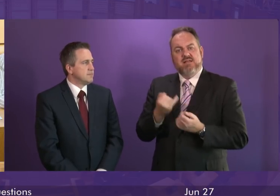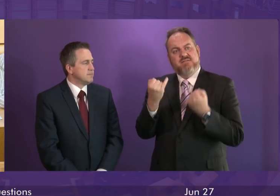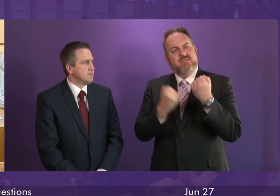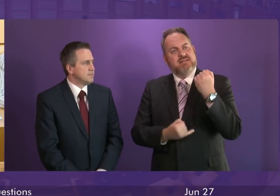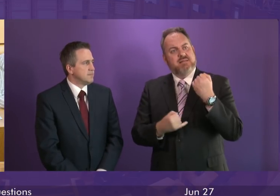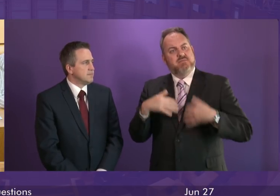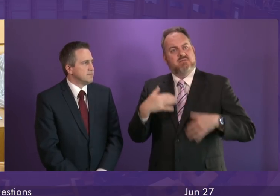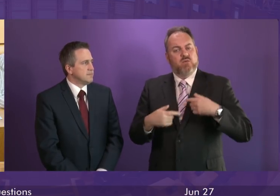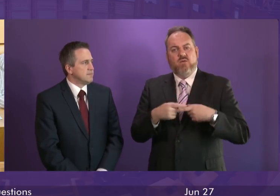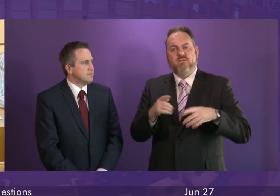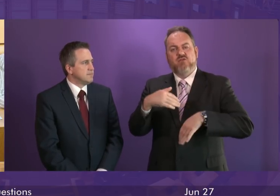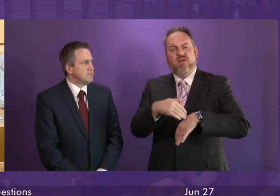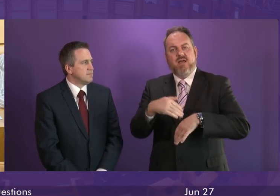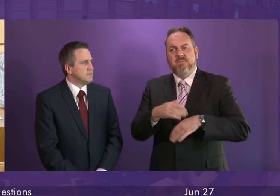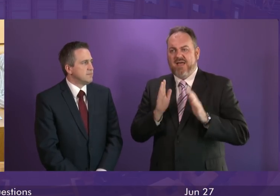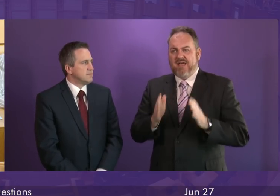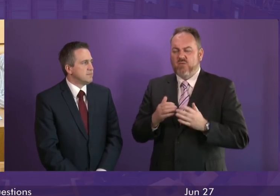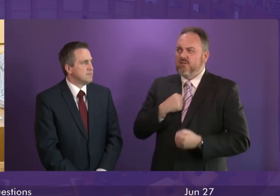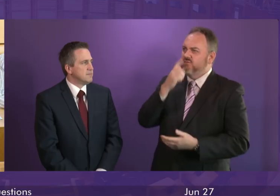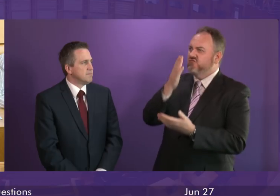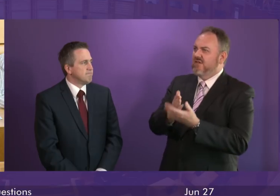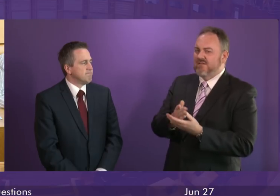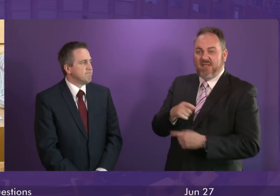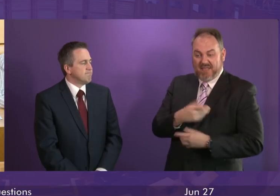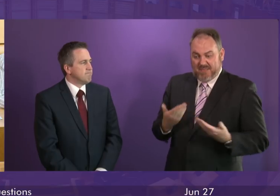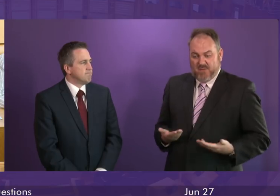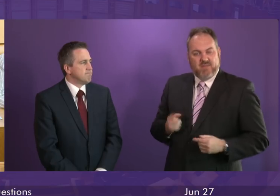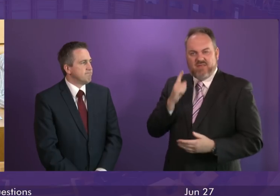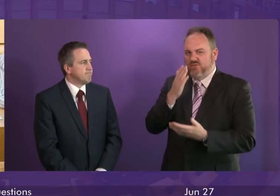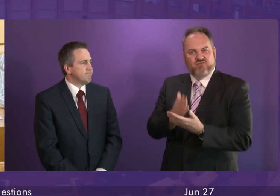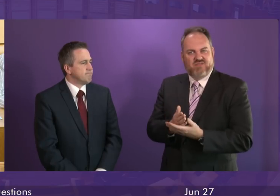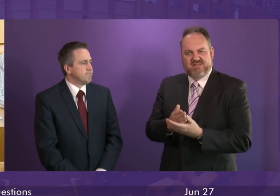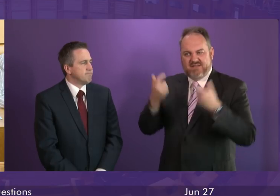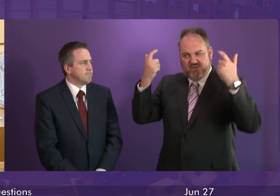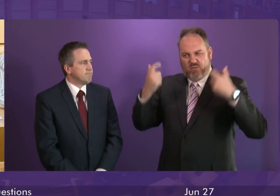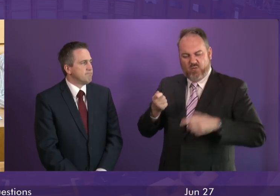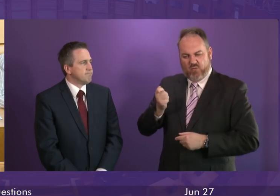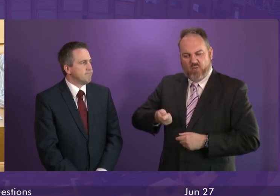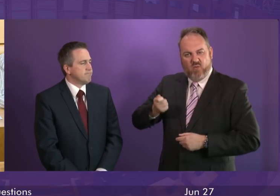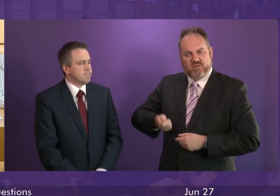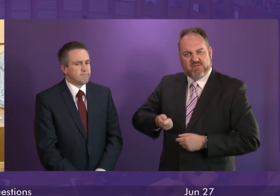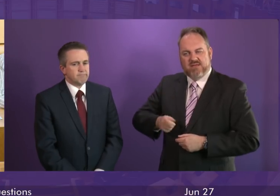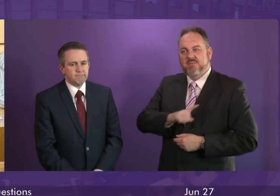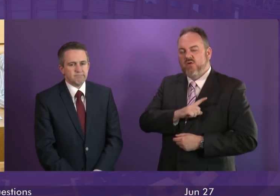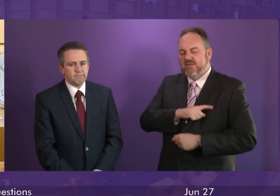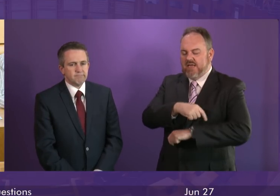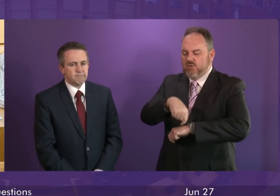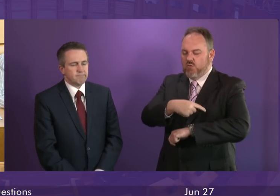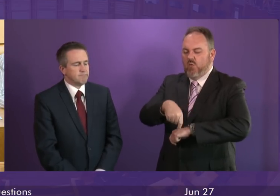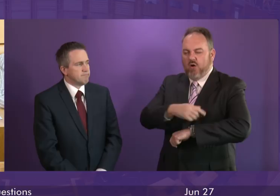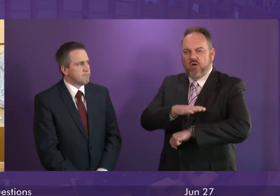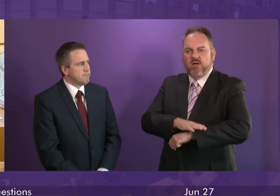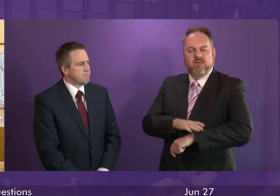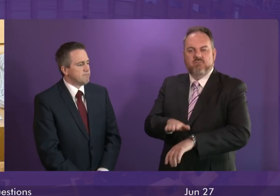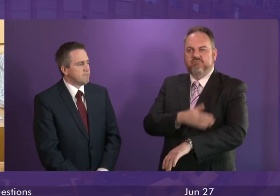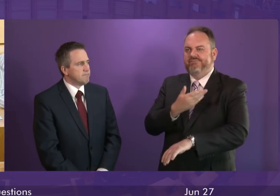because, they add, communities have no faith in community sentencing because it takes too long for someone to be found to